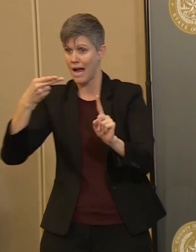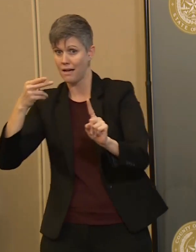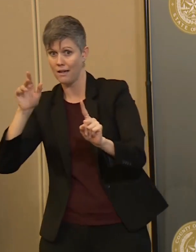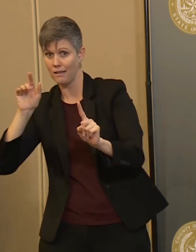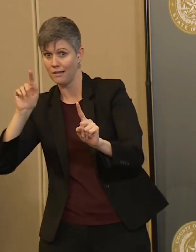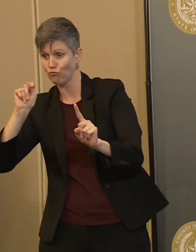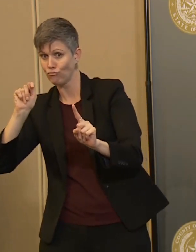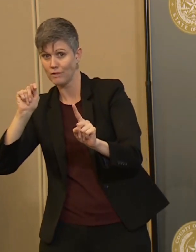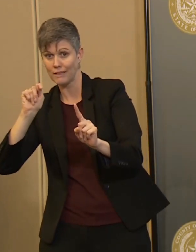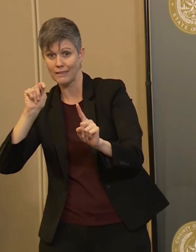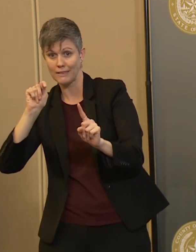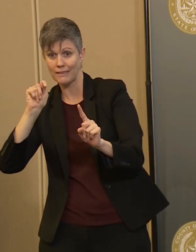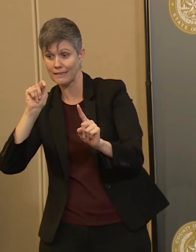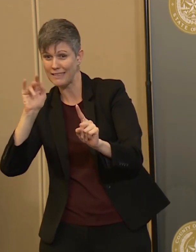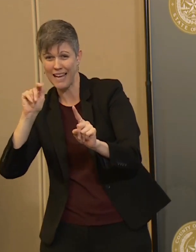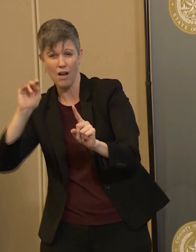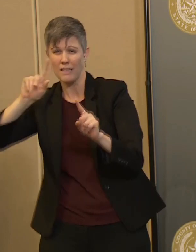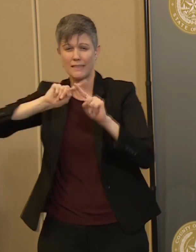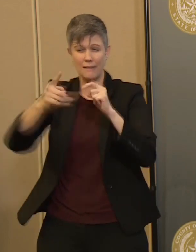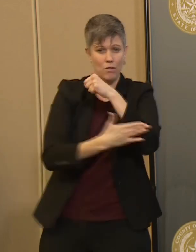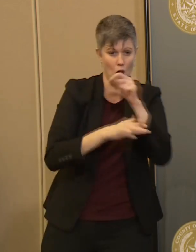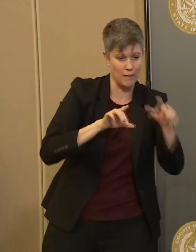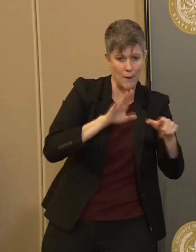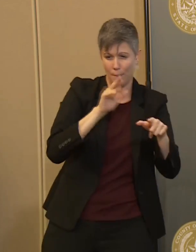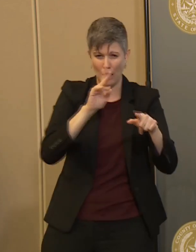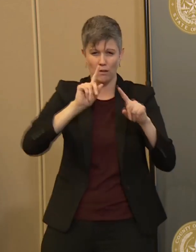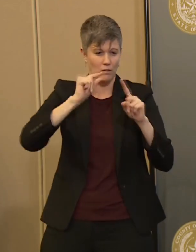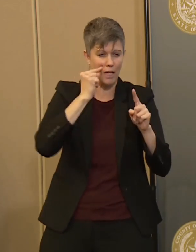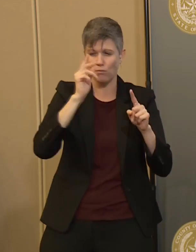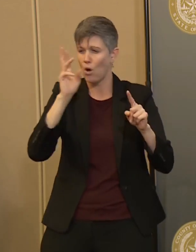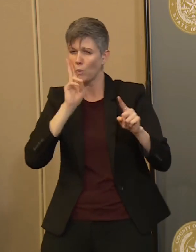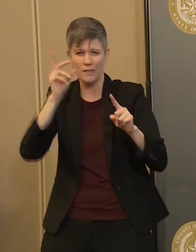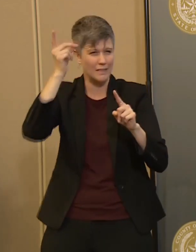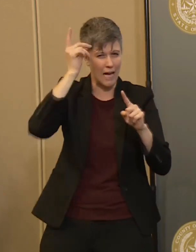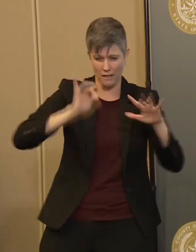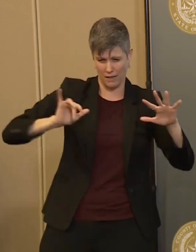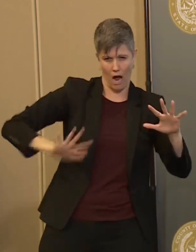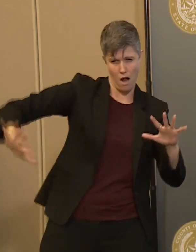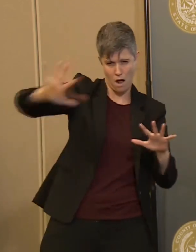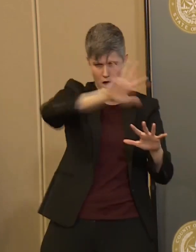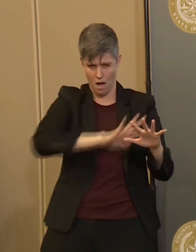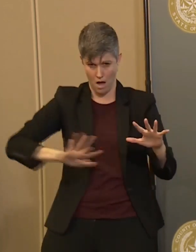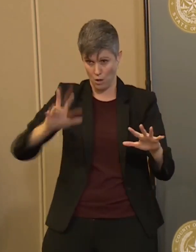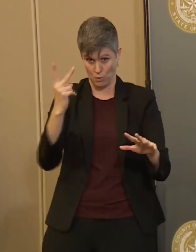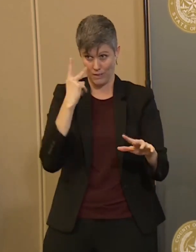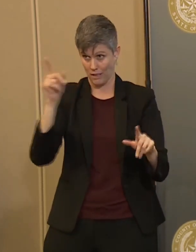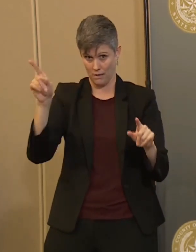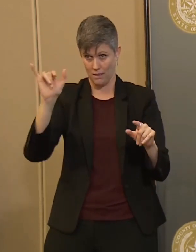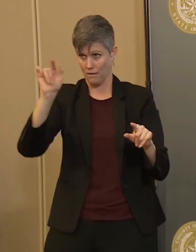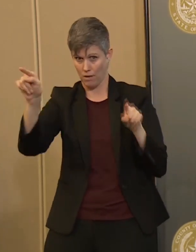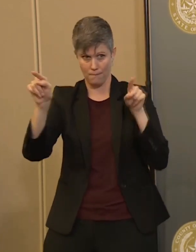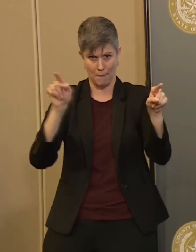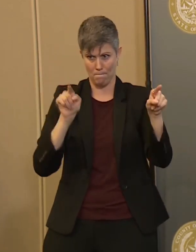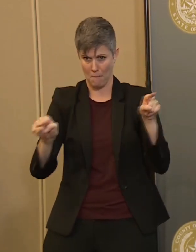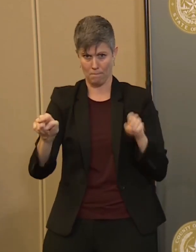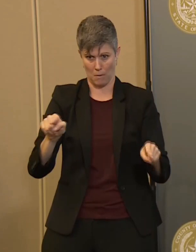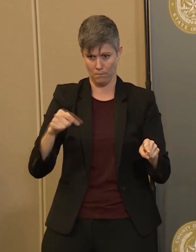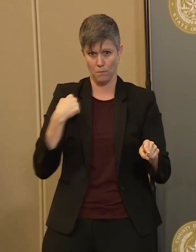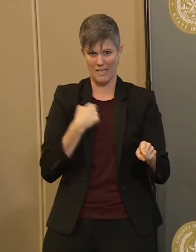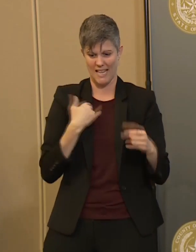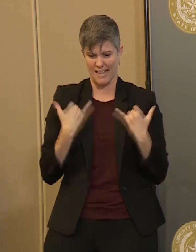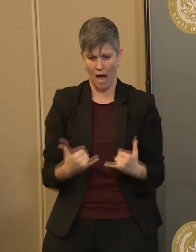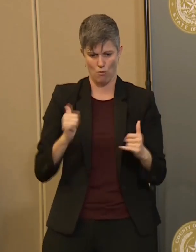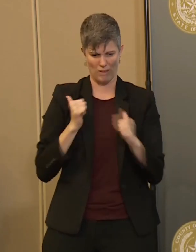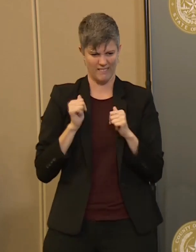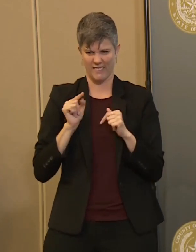Dallas County, Bexar County, McClendon County, Hayes County, Bell County. You are seeing a very aggressive local response